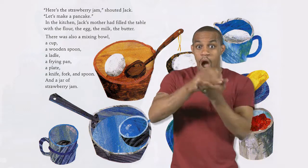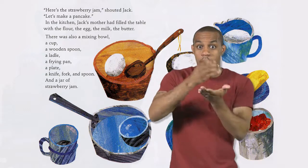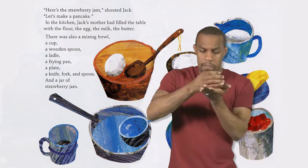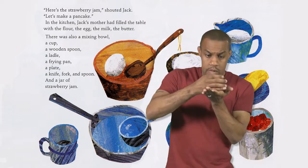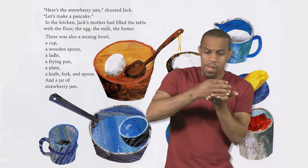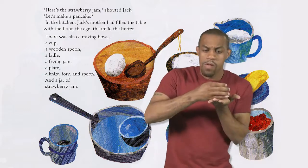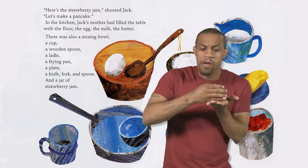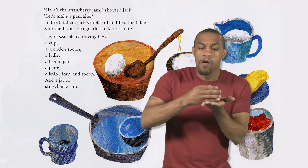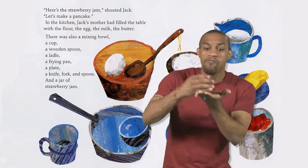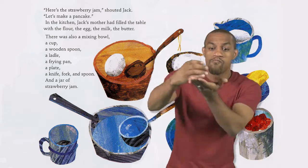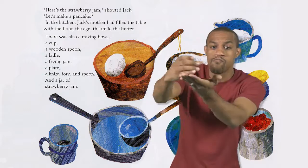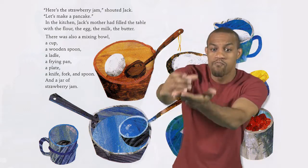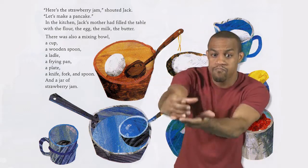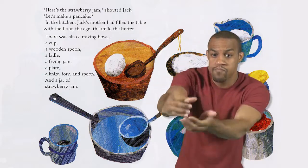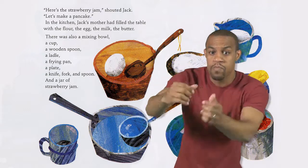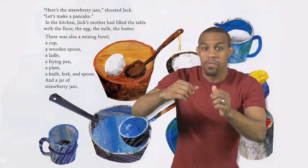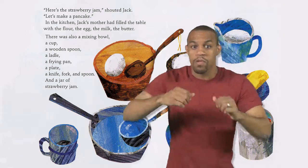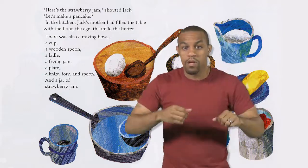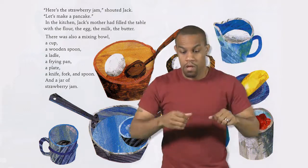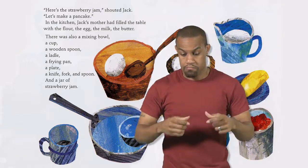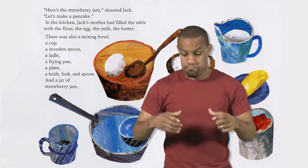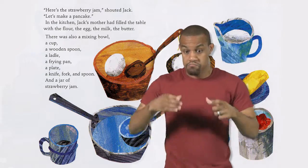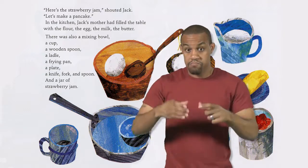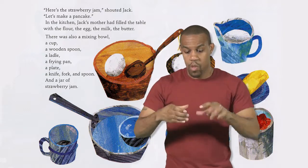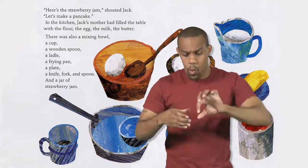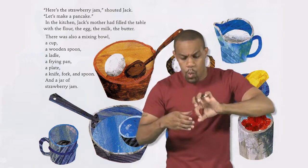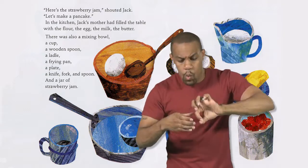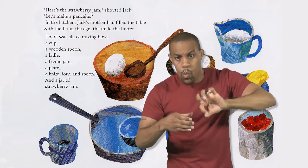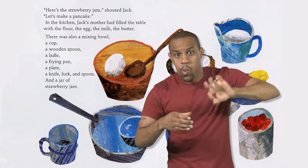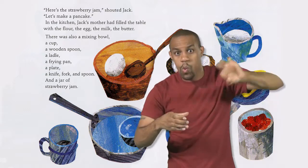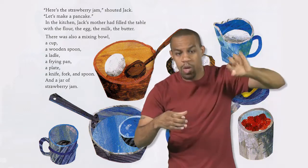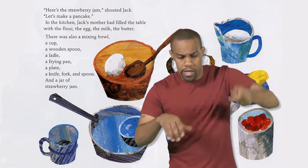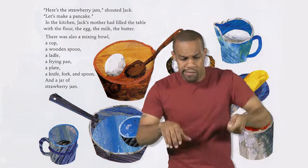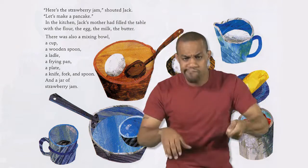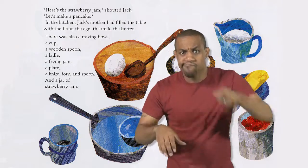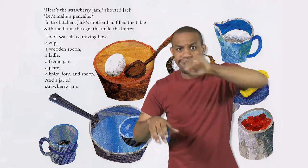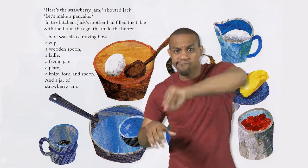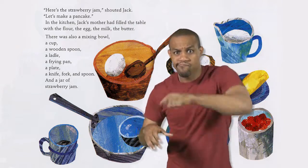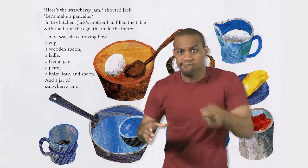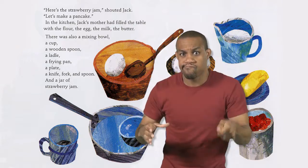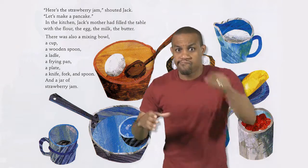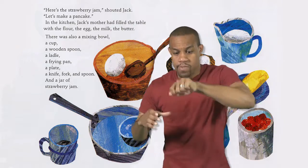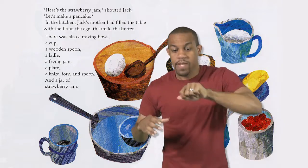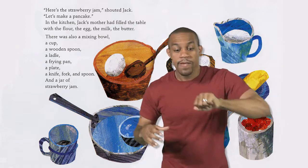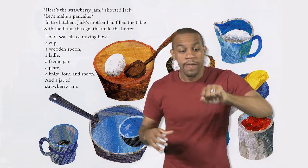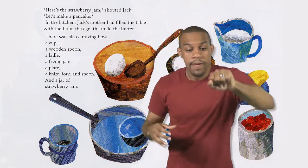a knife, fork, and spoon And a jar of strawberry jam